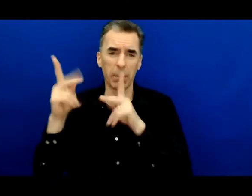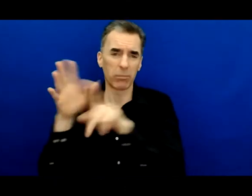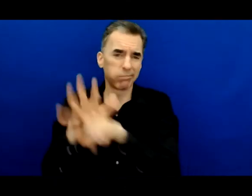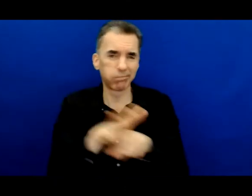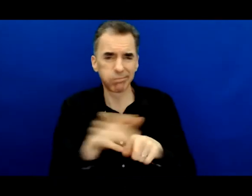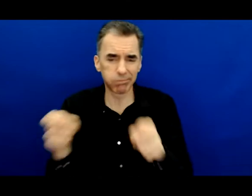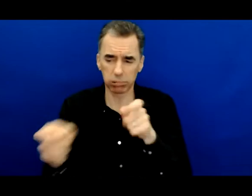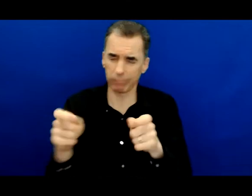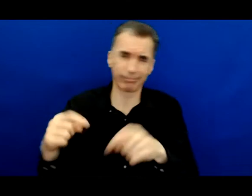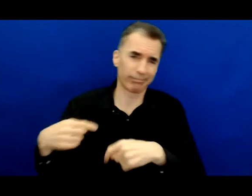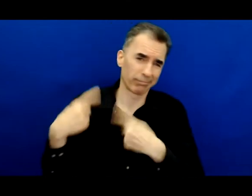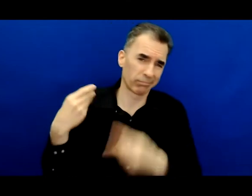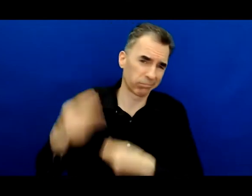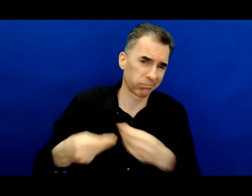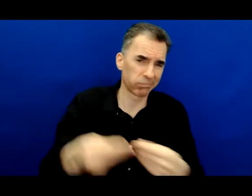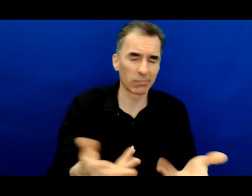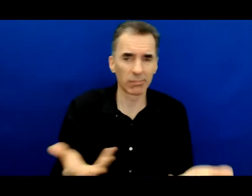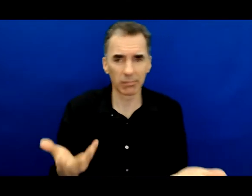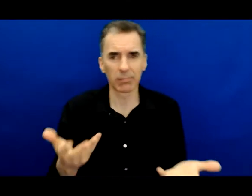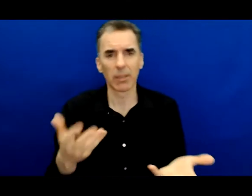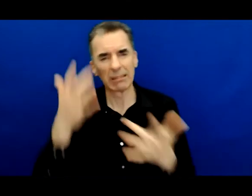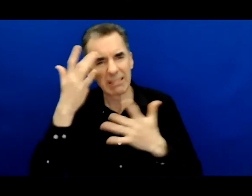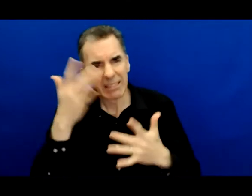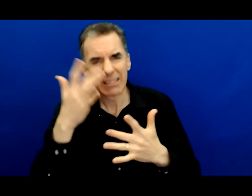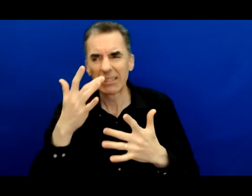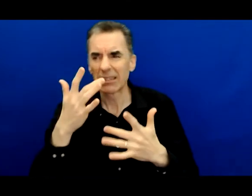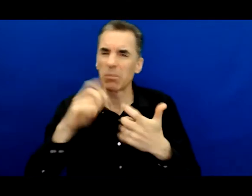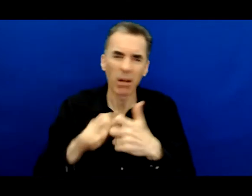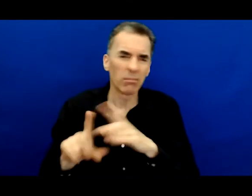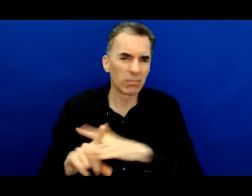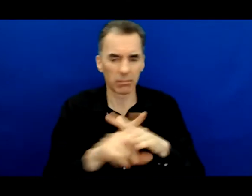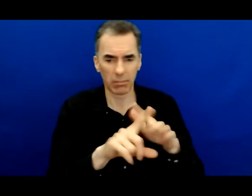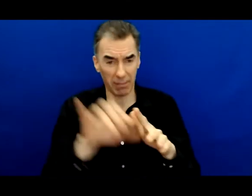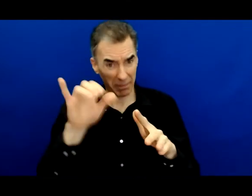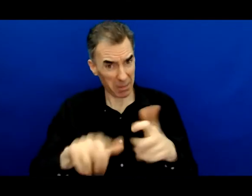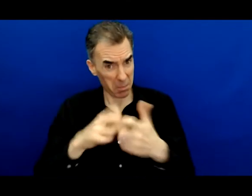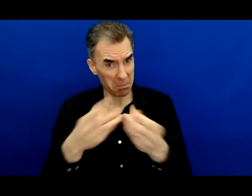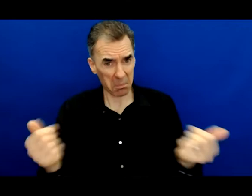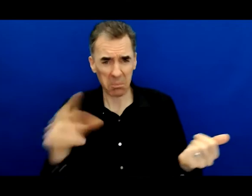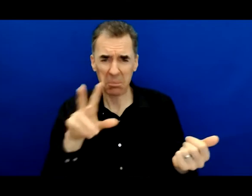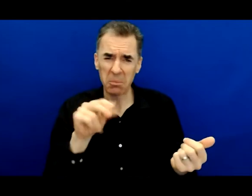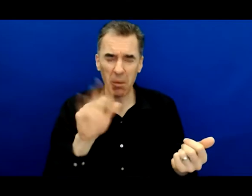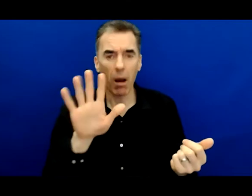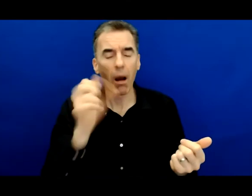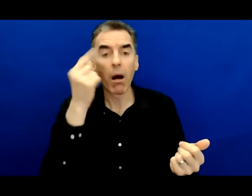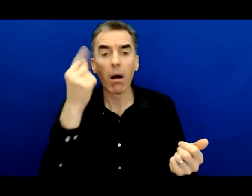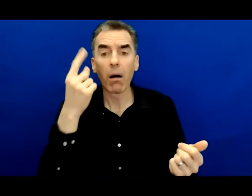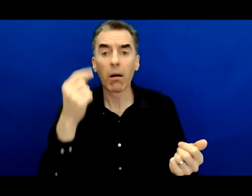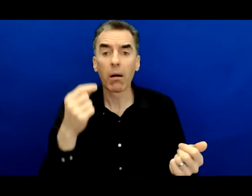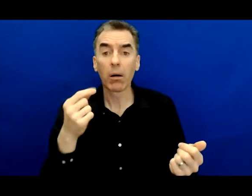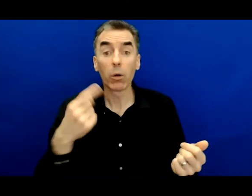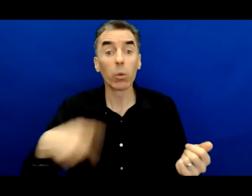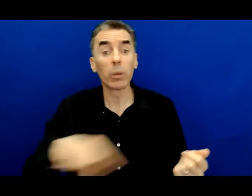and disease. The weight of those realities can't be minimized. But I also know that each of us has the ability to wake up every day